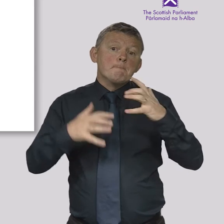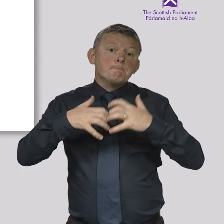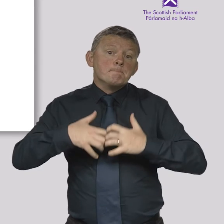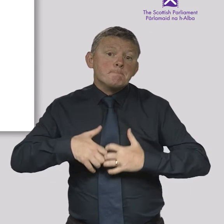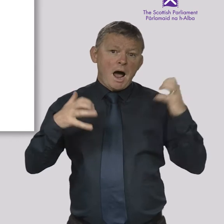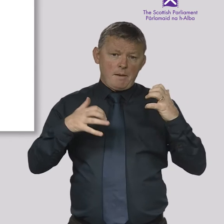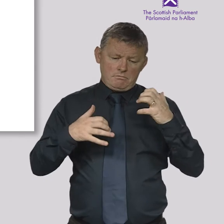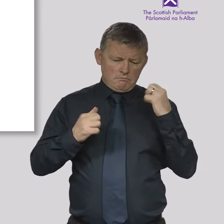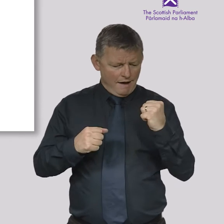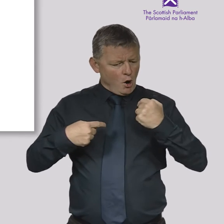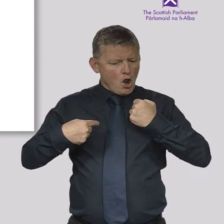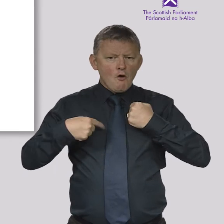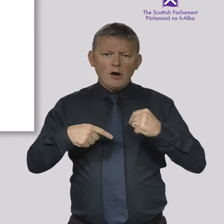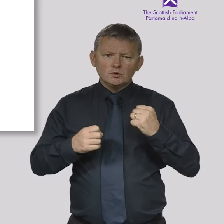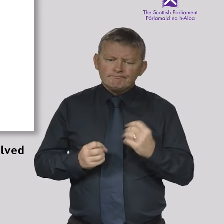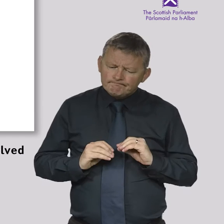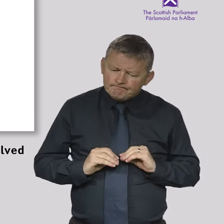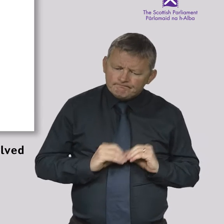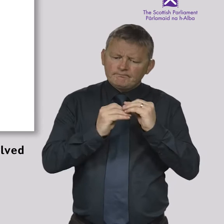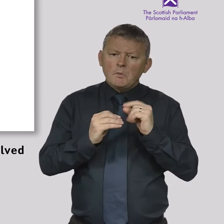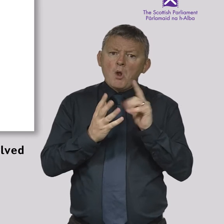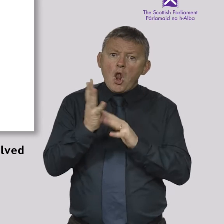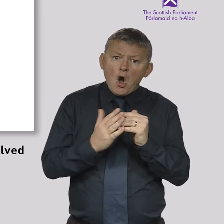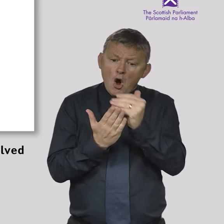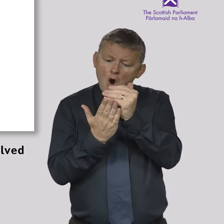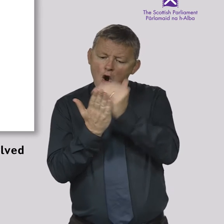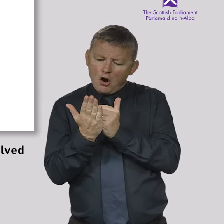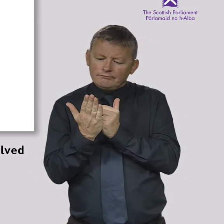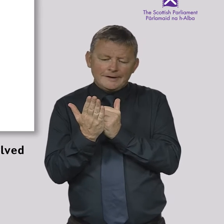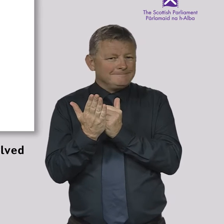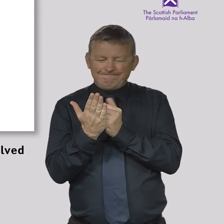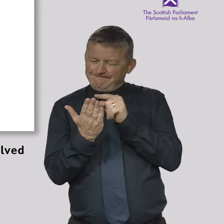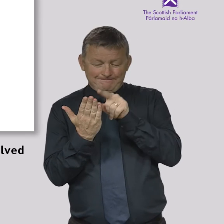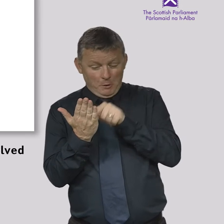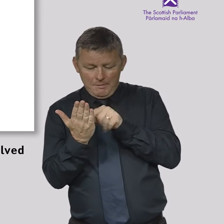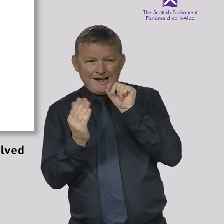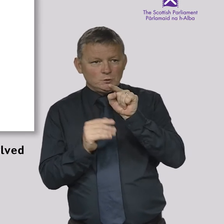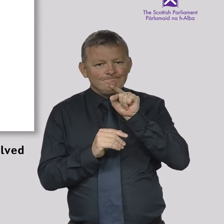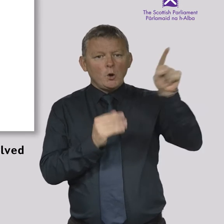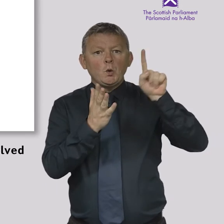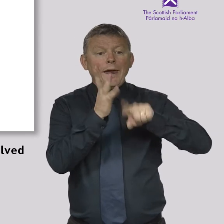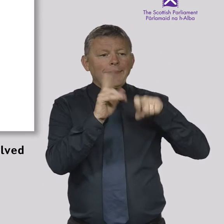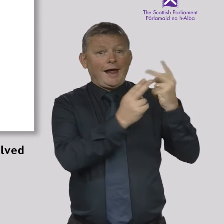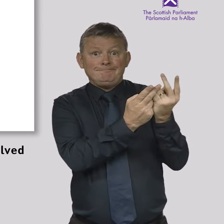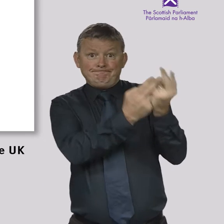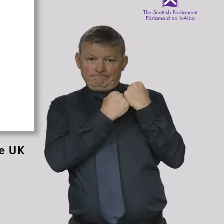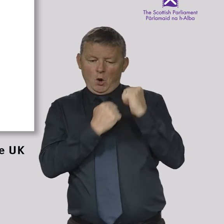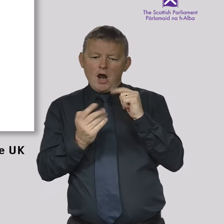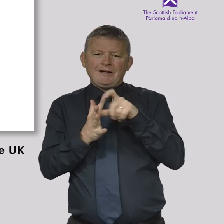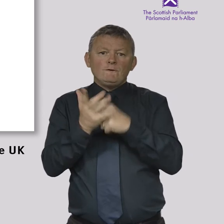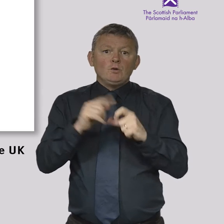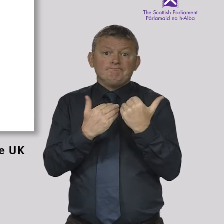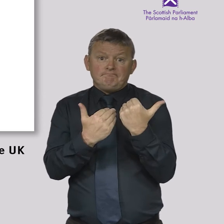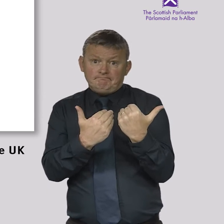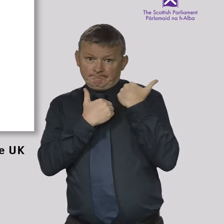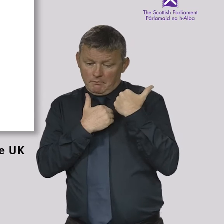The Scottish Parliament has power to make laws on a range of issues that are known as devolved matters. Some issues